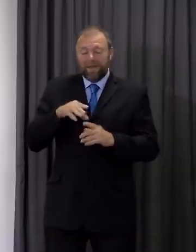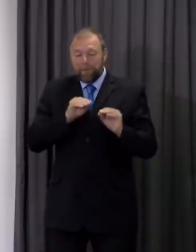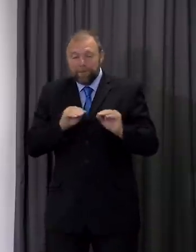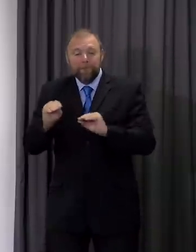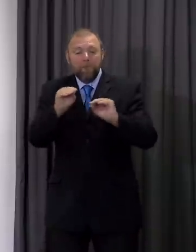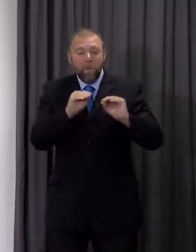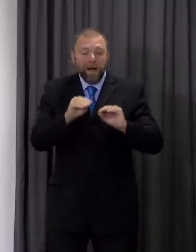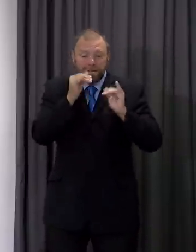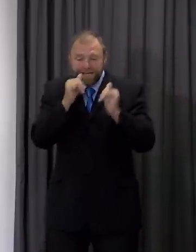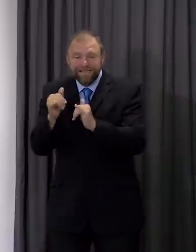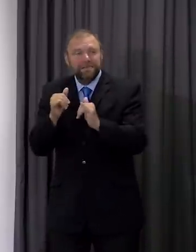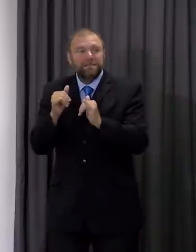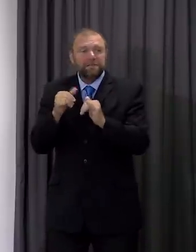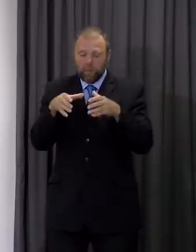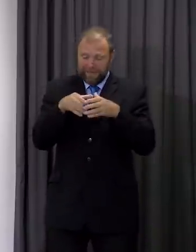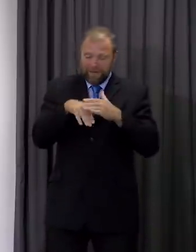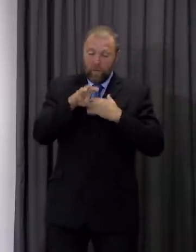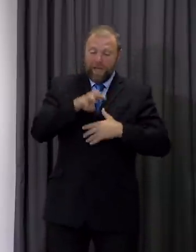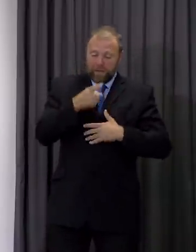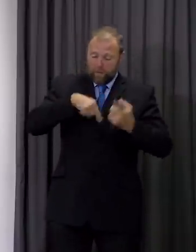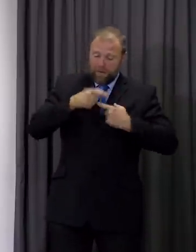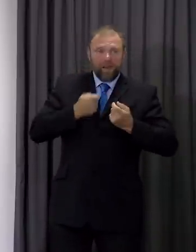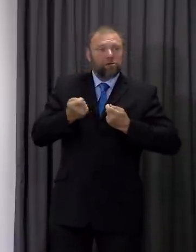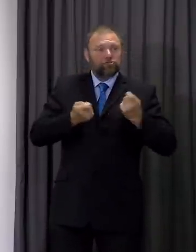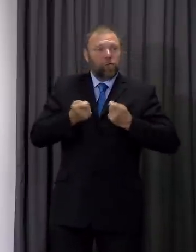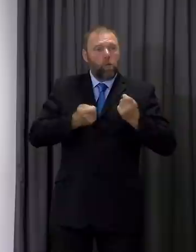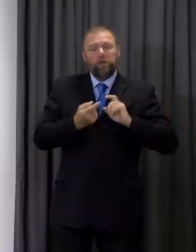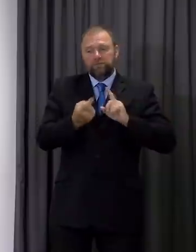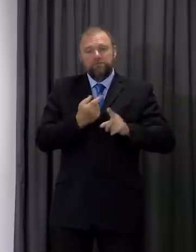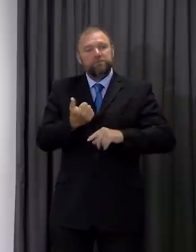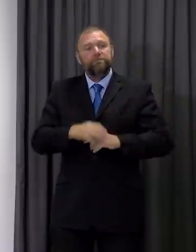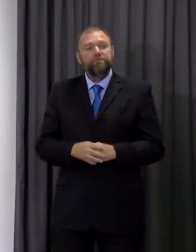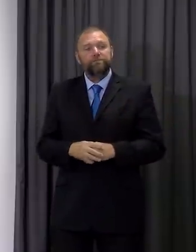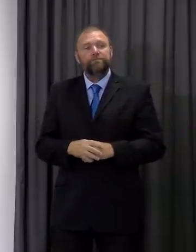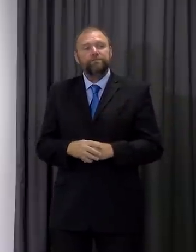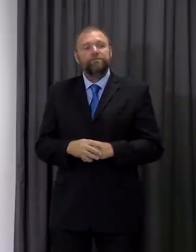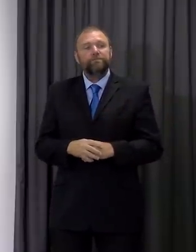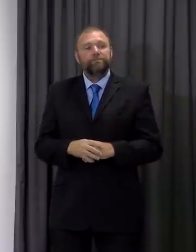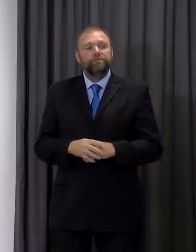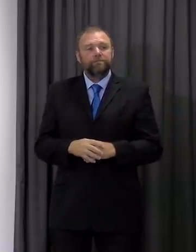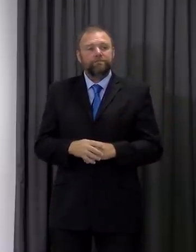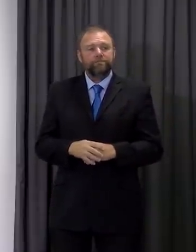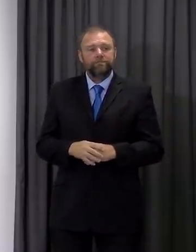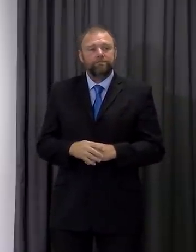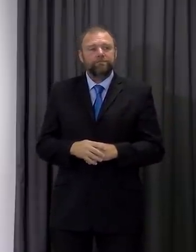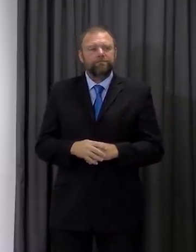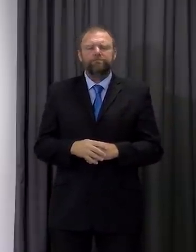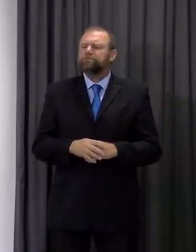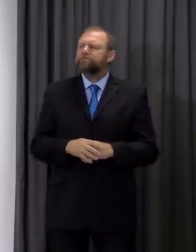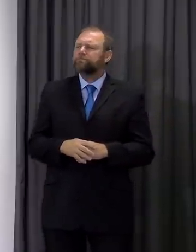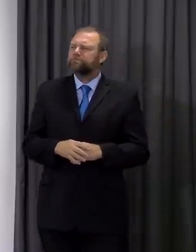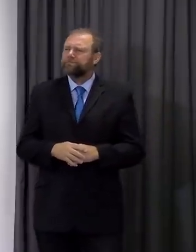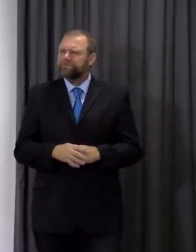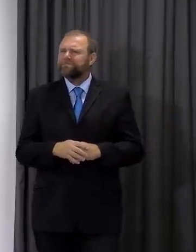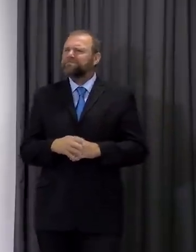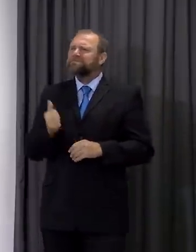within NHS Wales to come back to our own heads rapidly and predictably. Thank you. And you've said that you were in